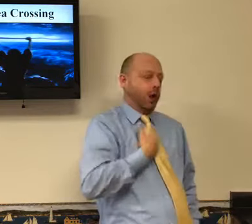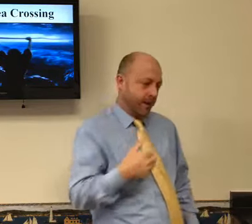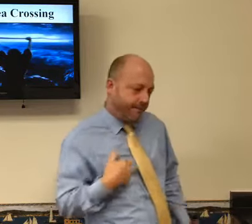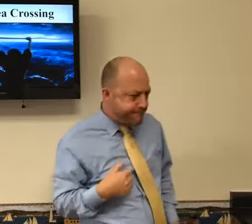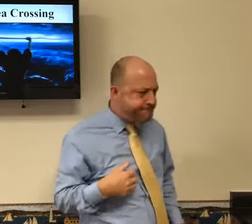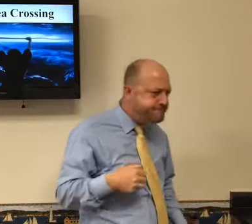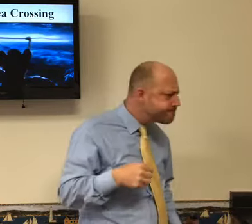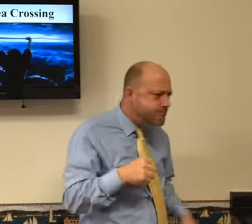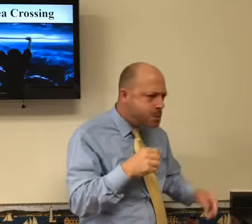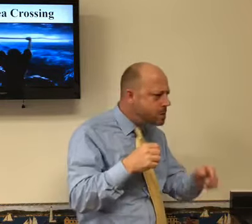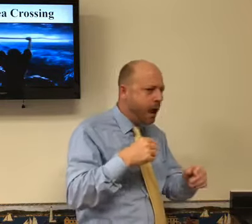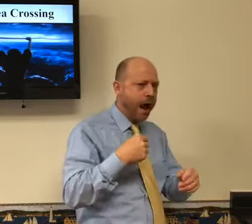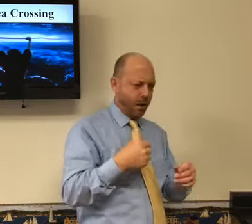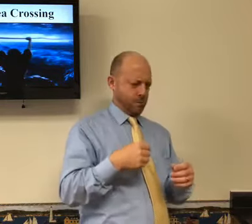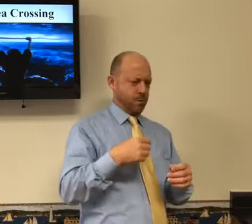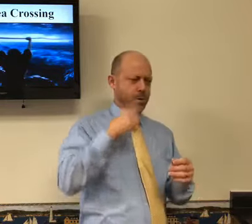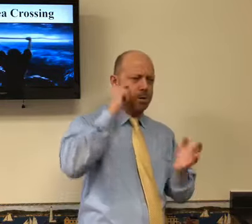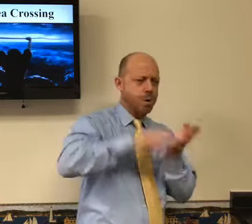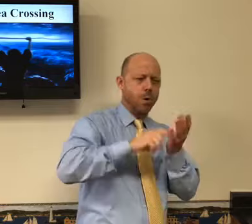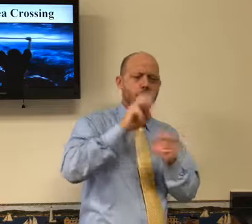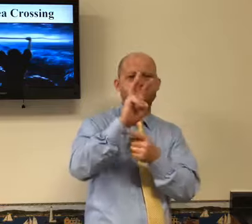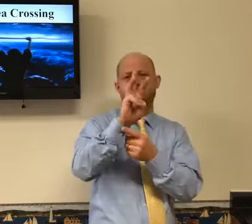Oh, I know how to do this. I can do this all by myself.